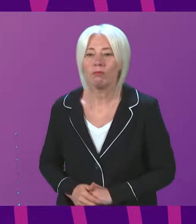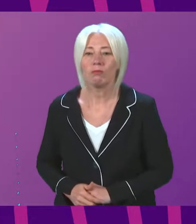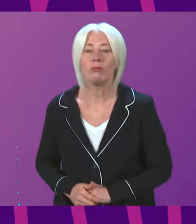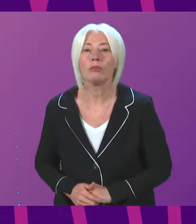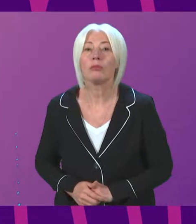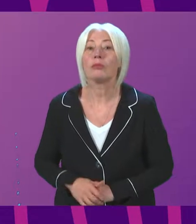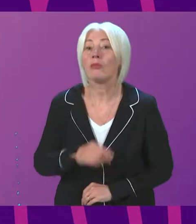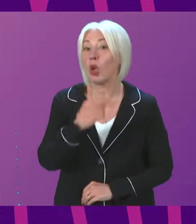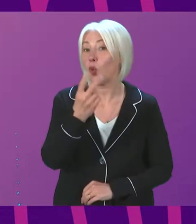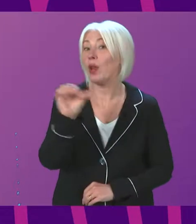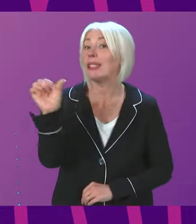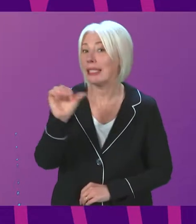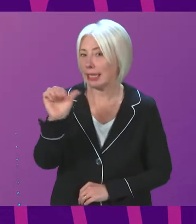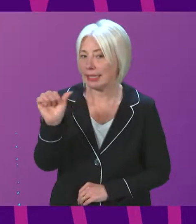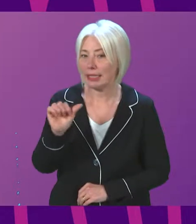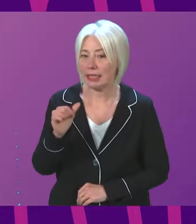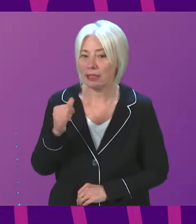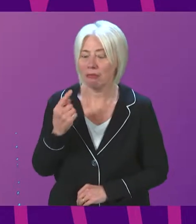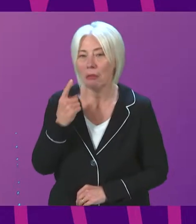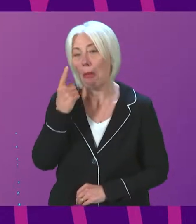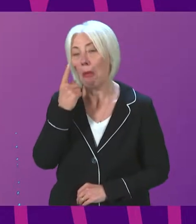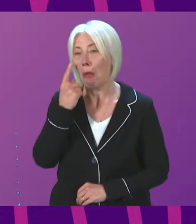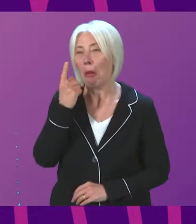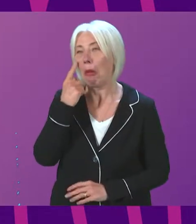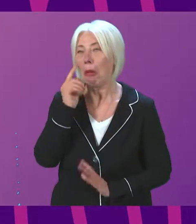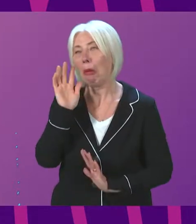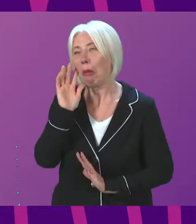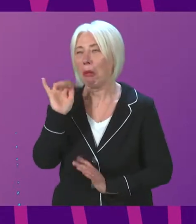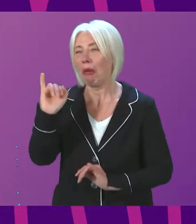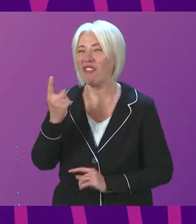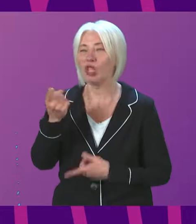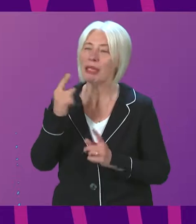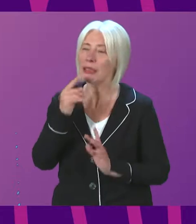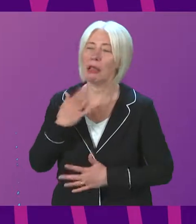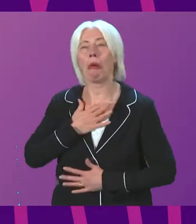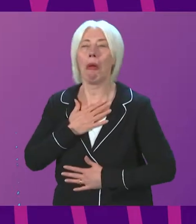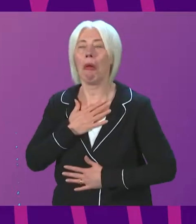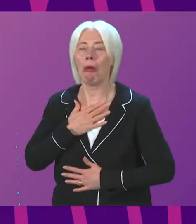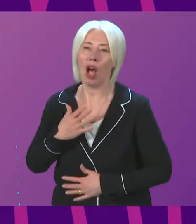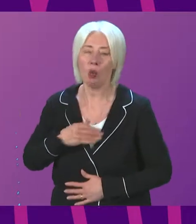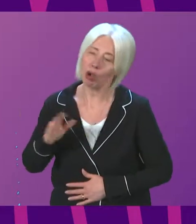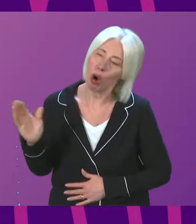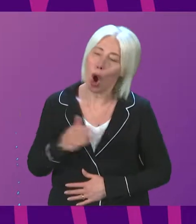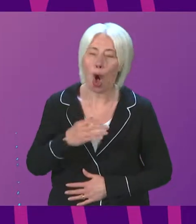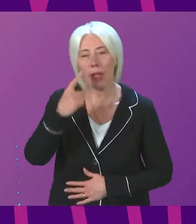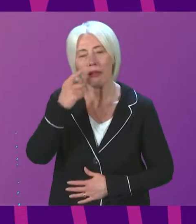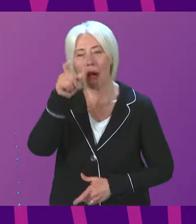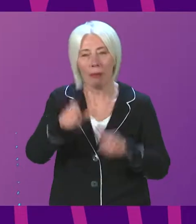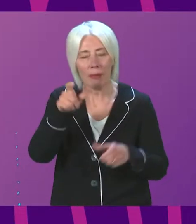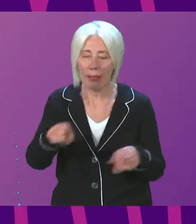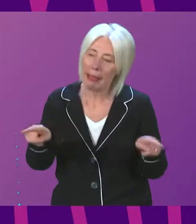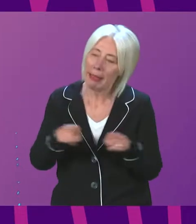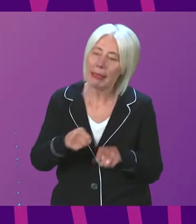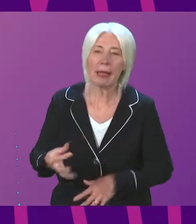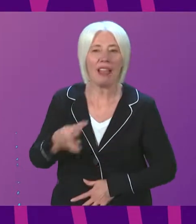In 2016 with a tear in her eye the First Minister said she wanted all young people to have the same